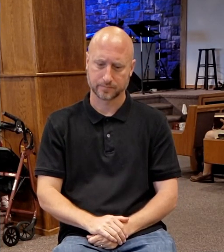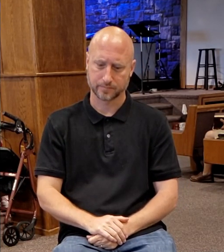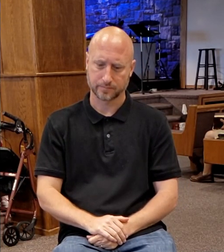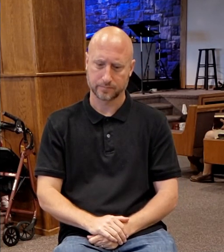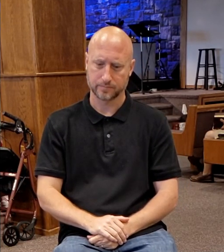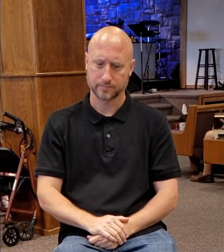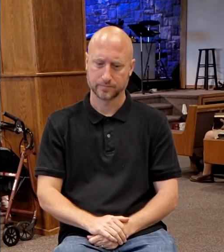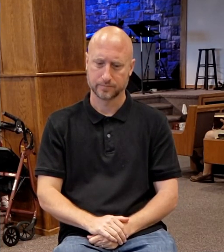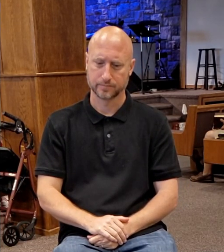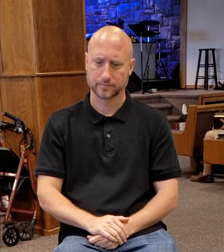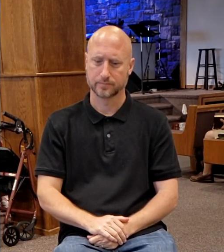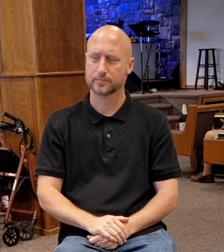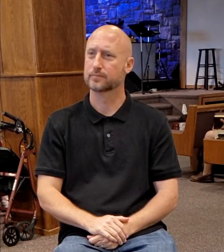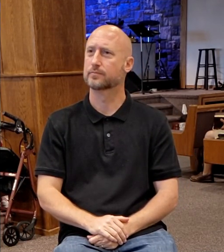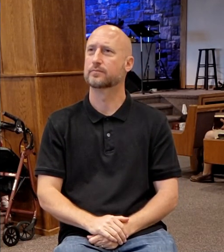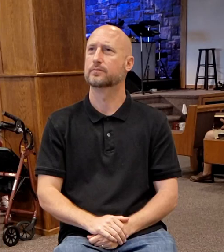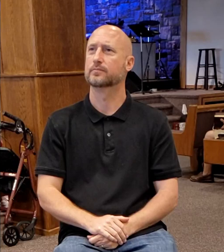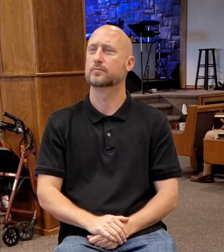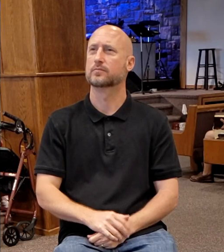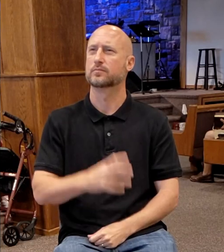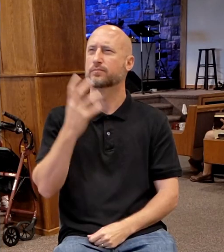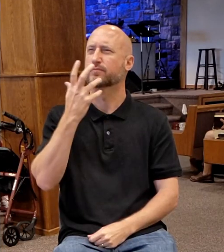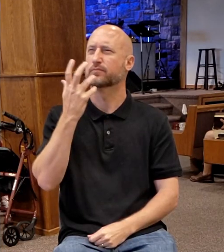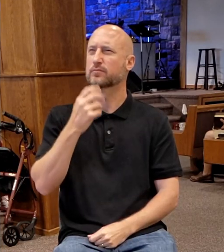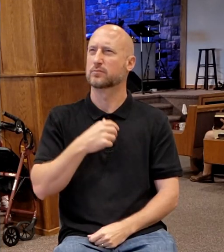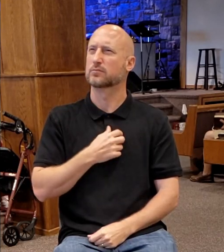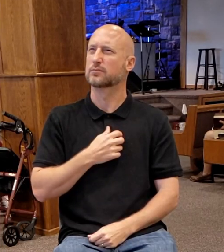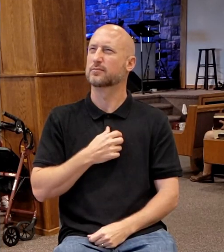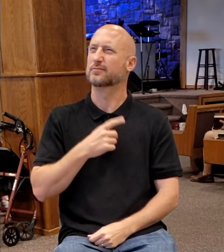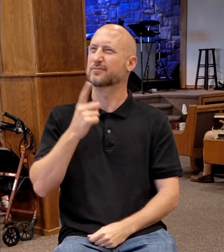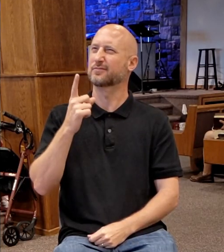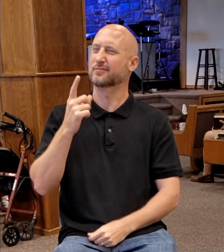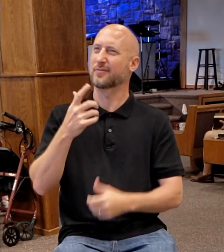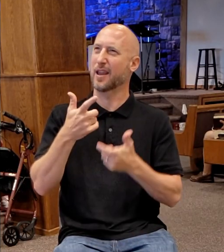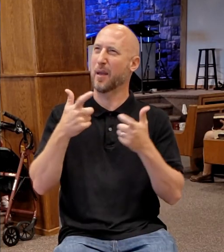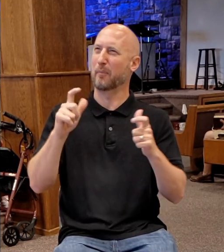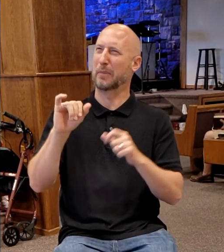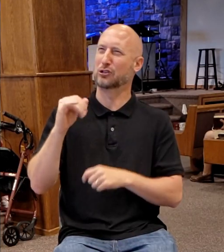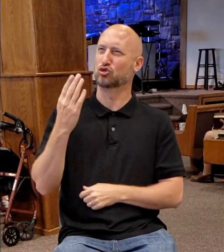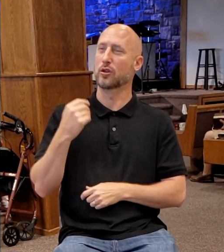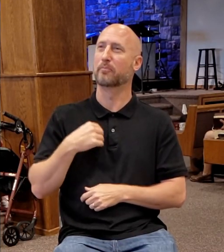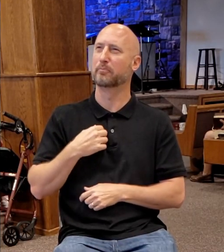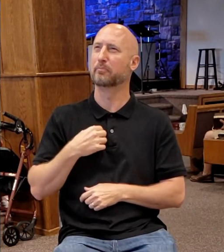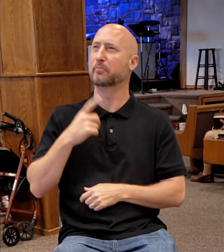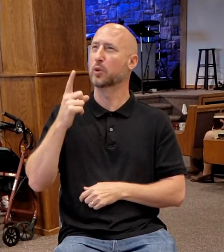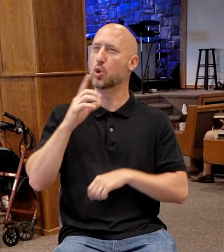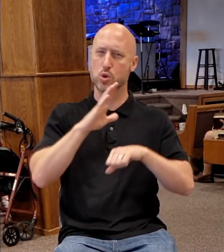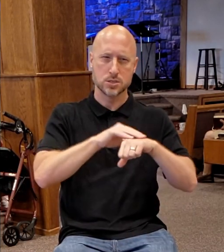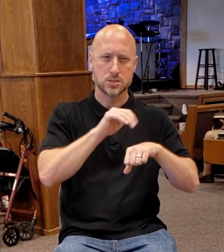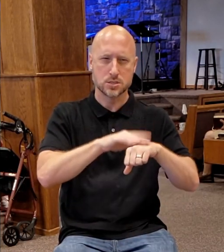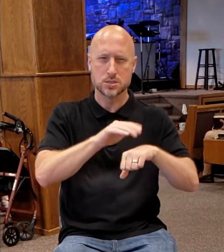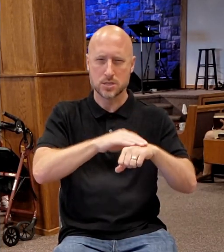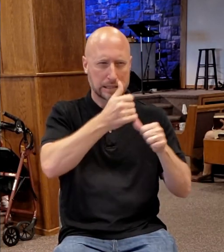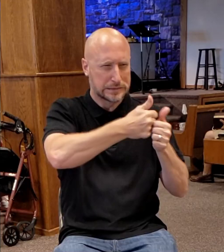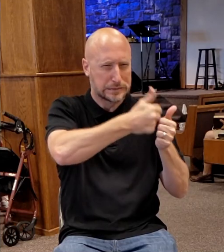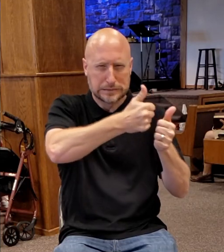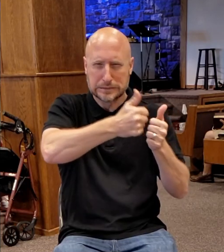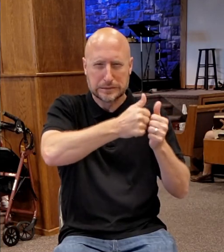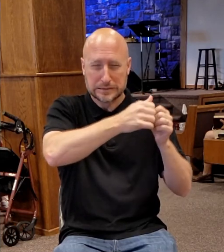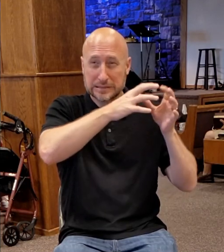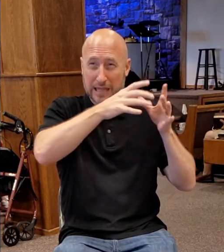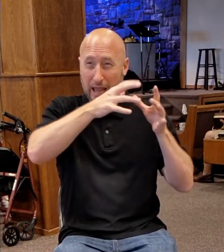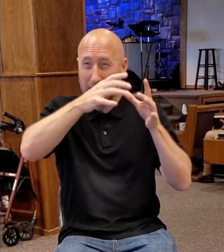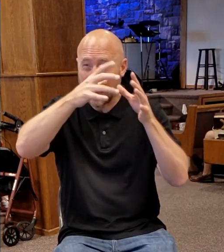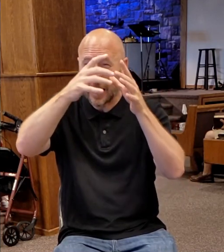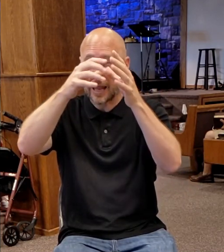What an undertaking to get us all home to glory, Lord. What an undertaking, Lord, from